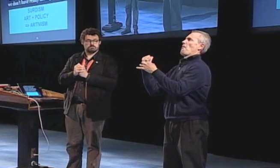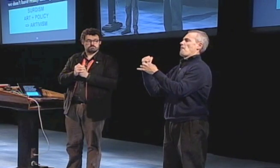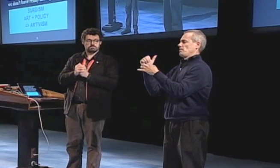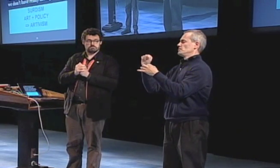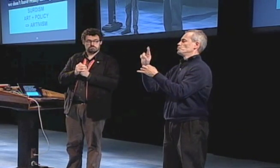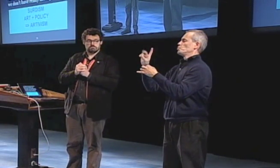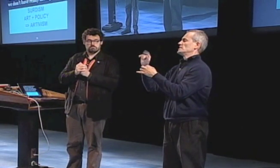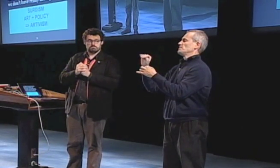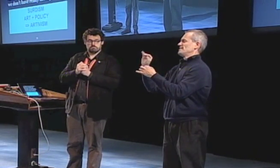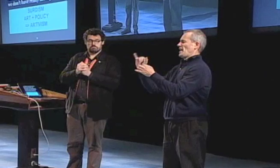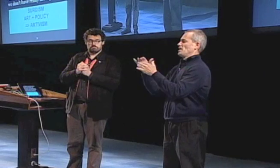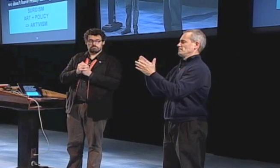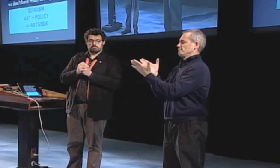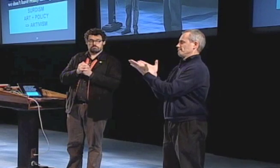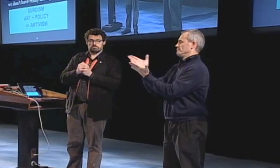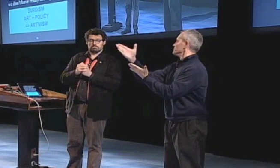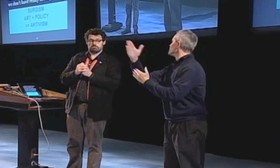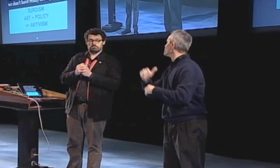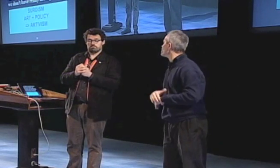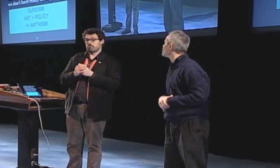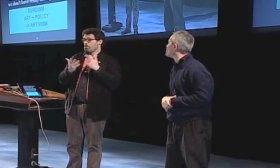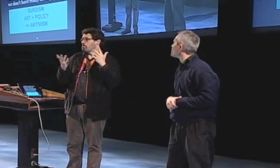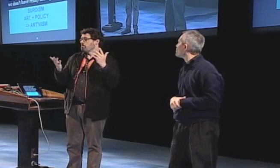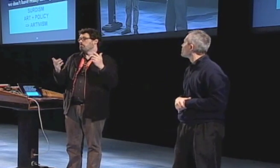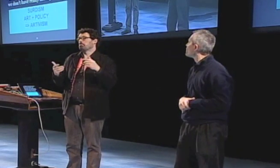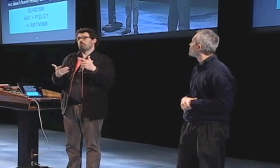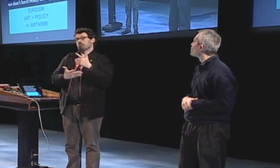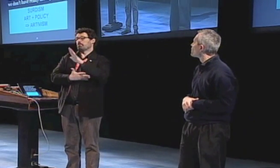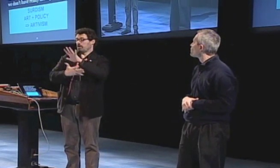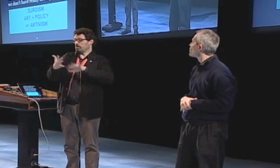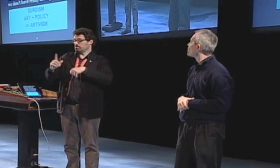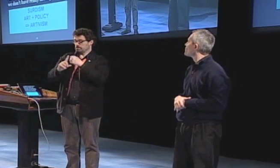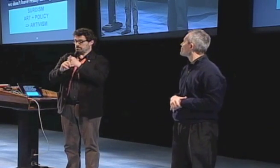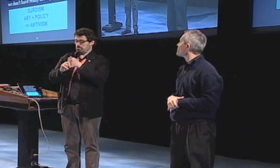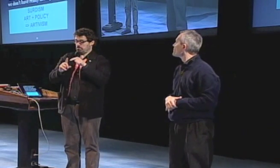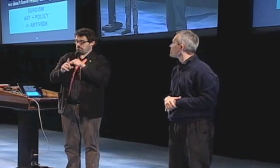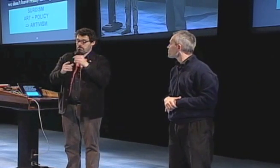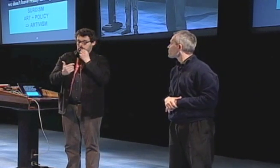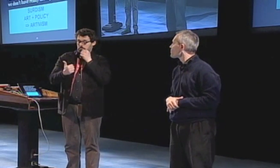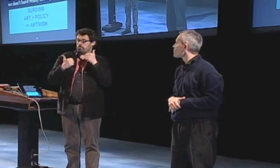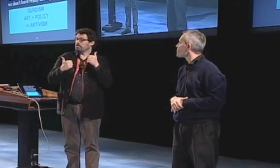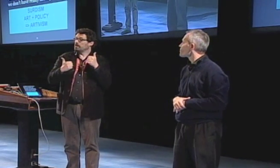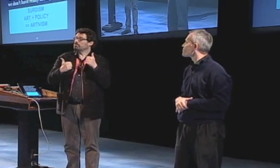it becomes even more strong and that's what swordism represents